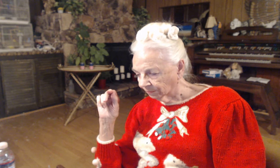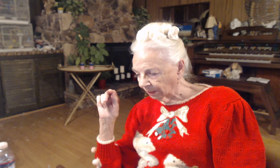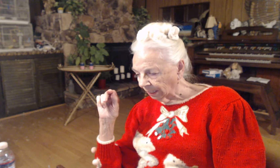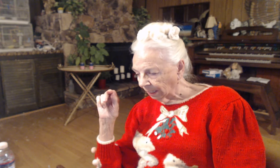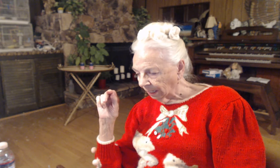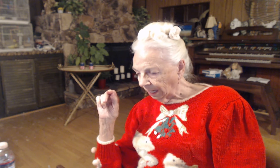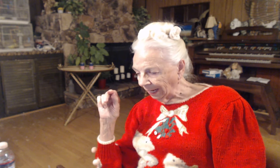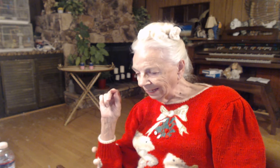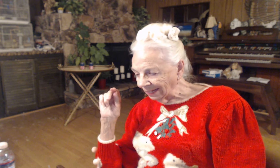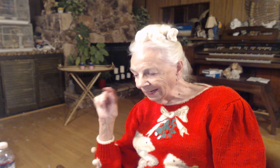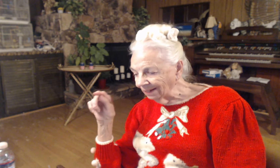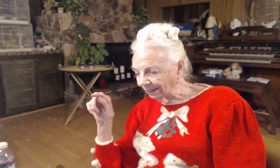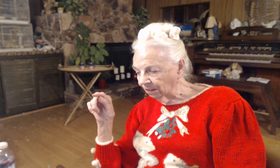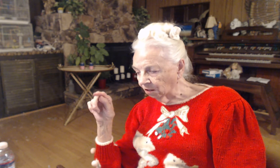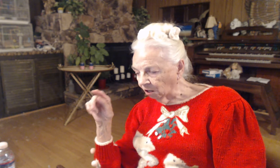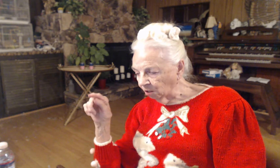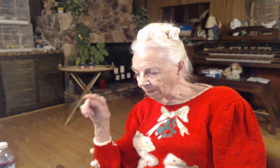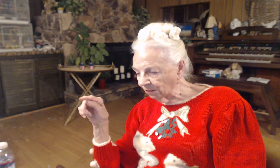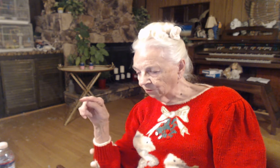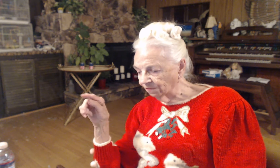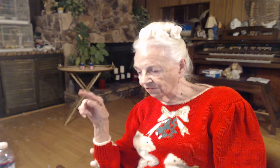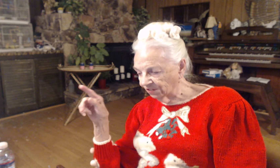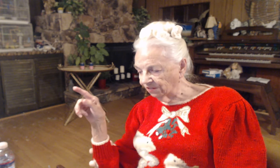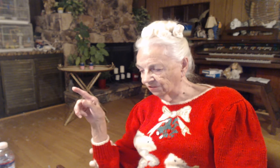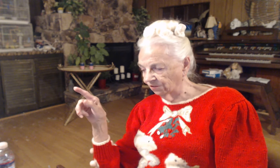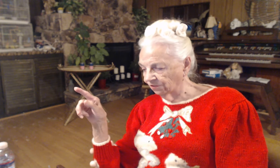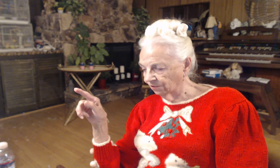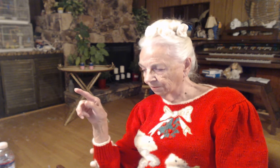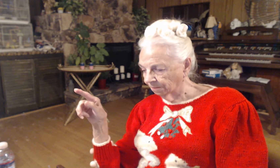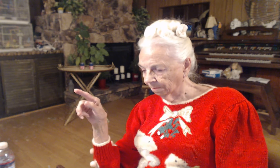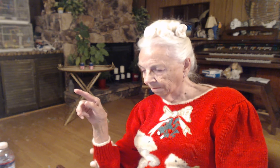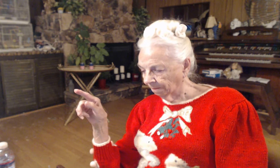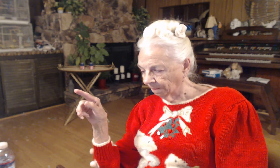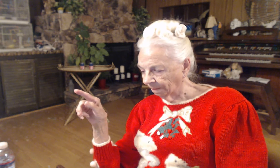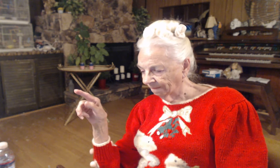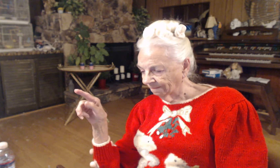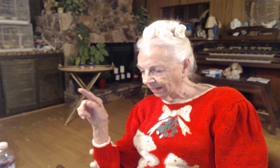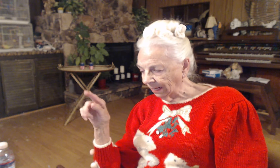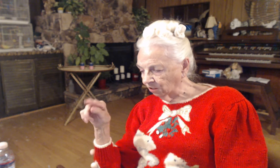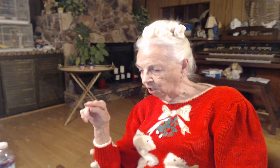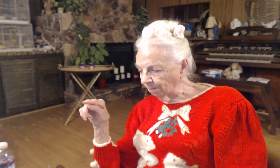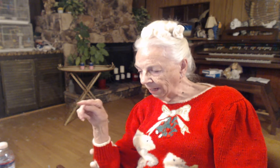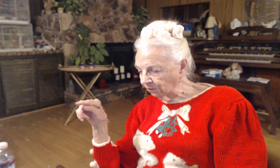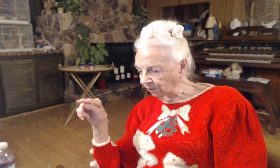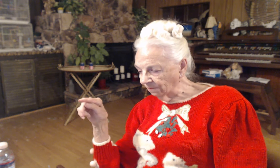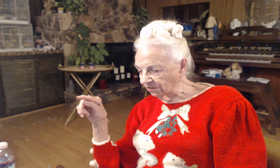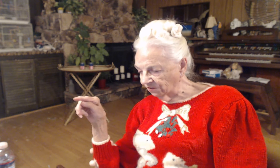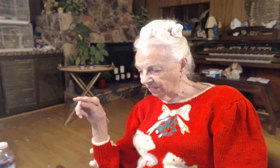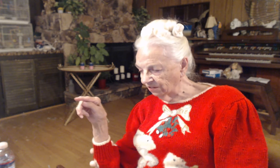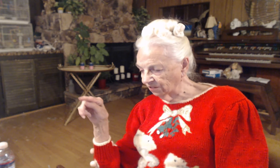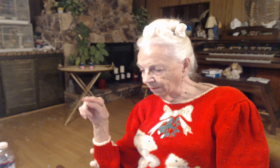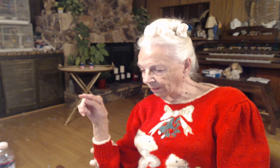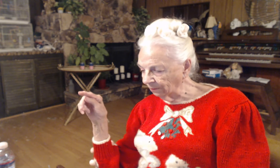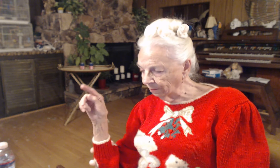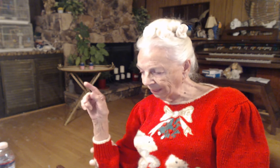And healing all manner of diseases and all manner of disease among the people.